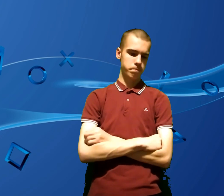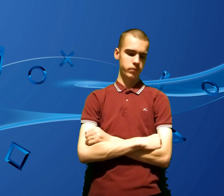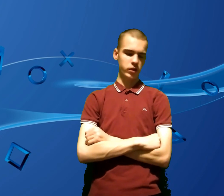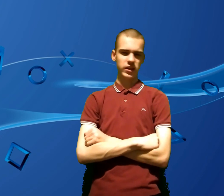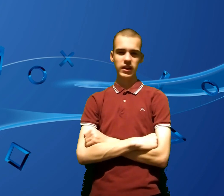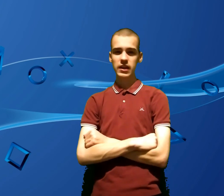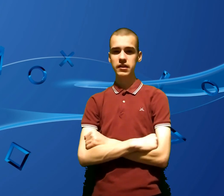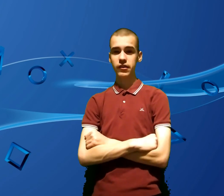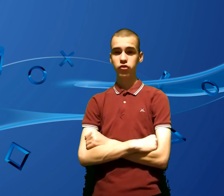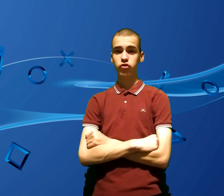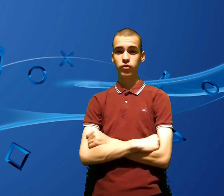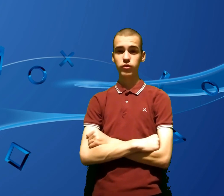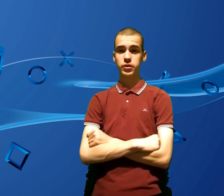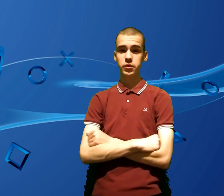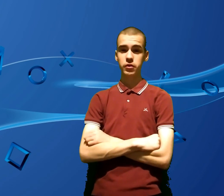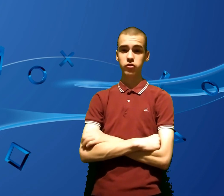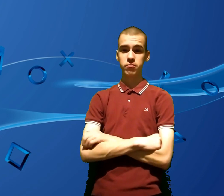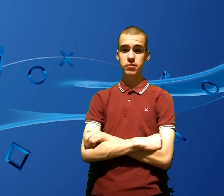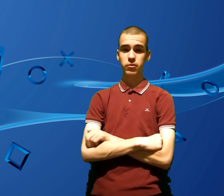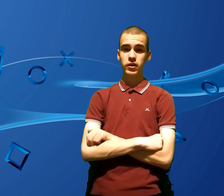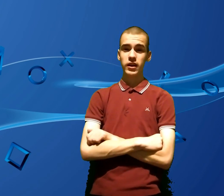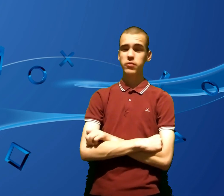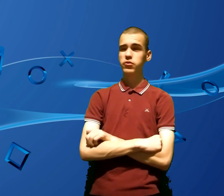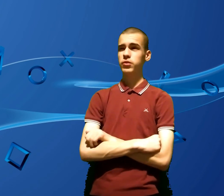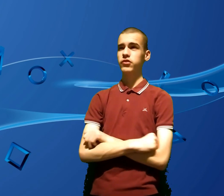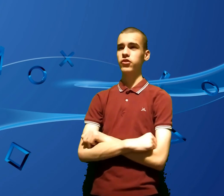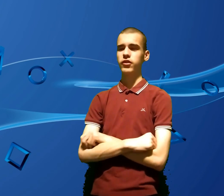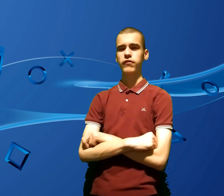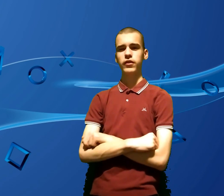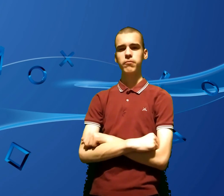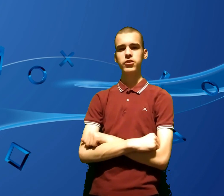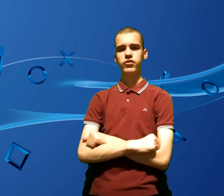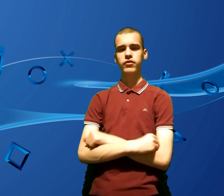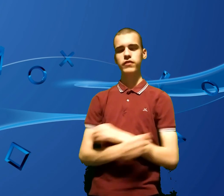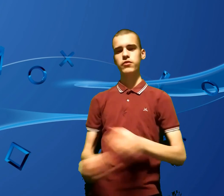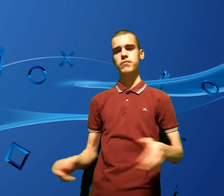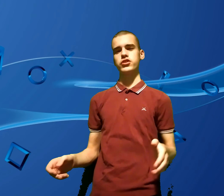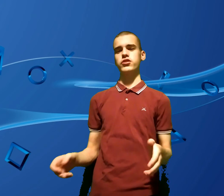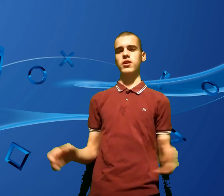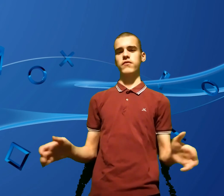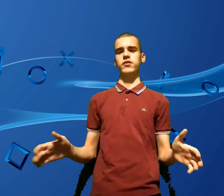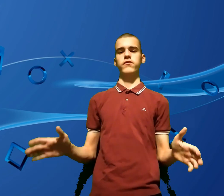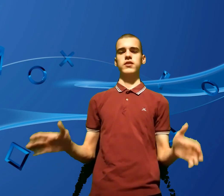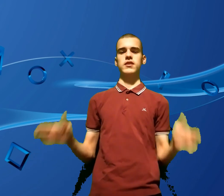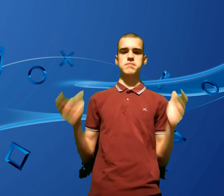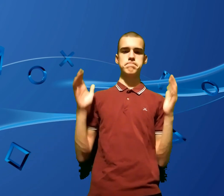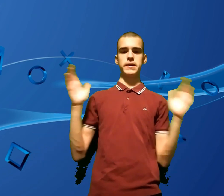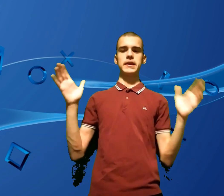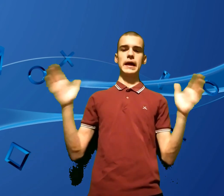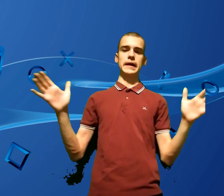But yeah, in the end they destroyed quite a lot of legion people. And I was quite stuck in the final mission. The final mission you have to defeat this big guy.